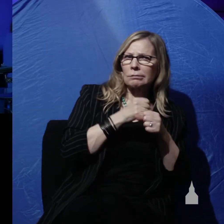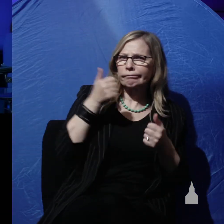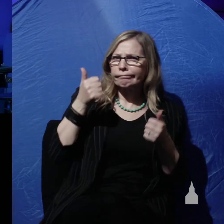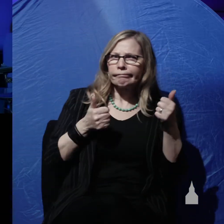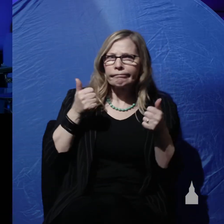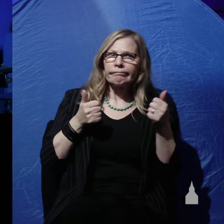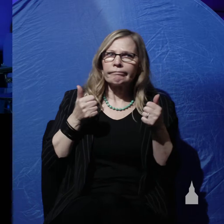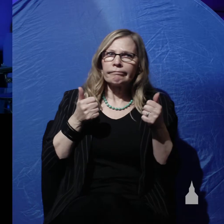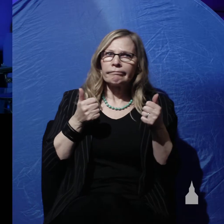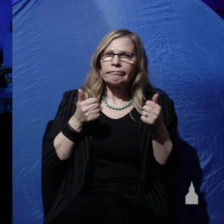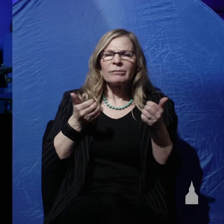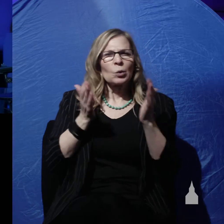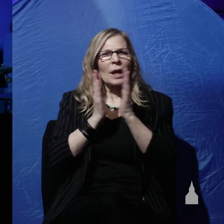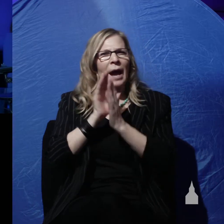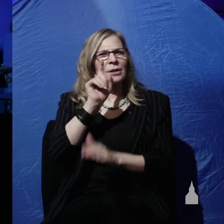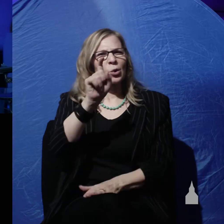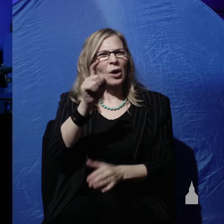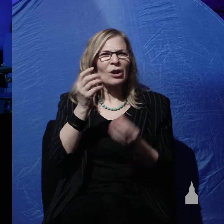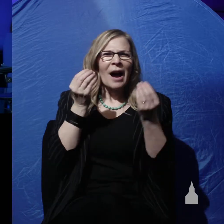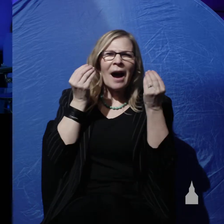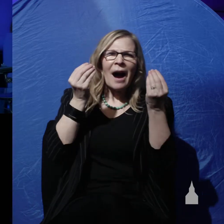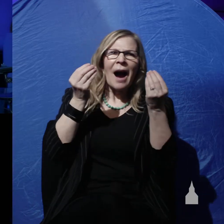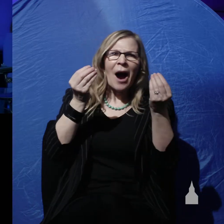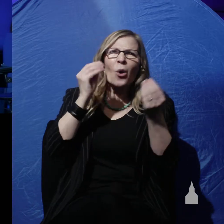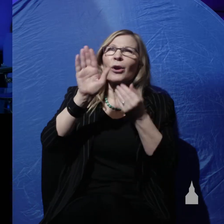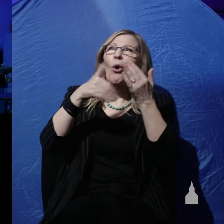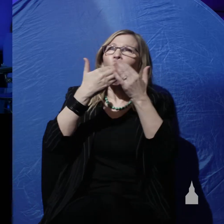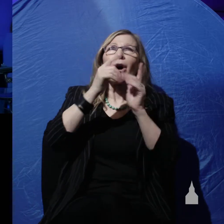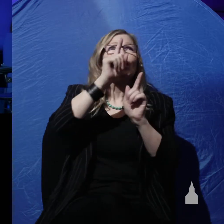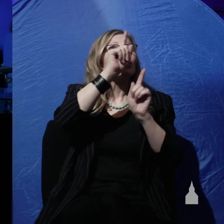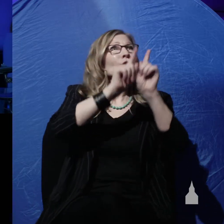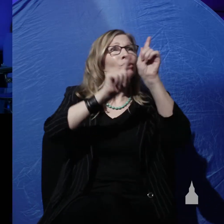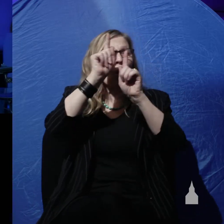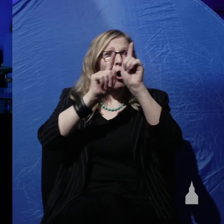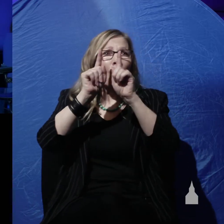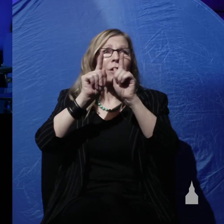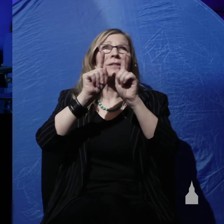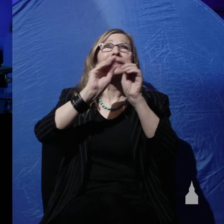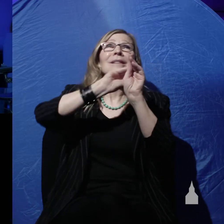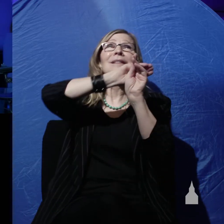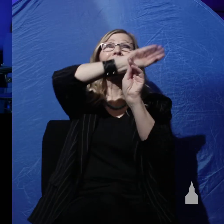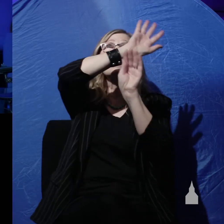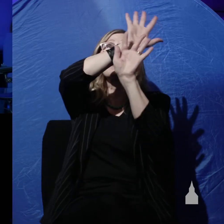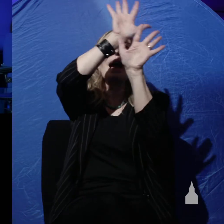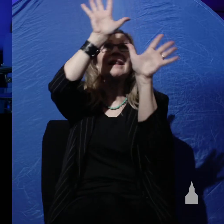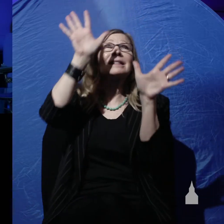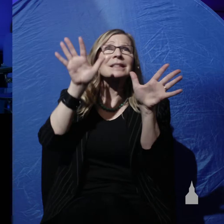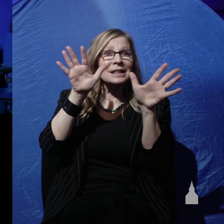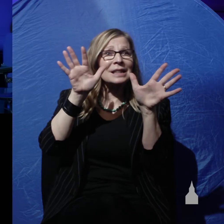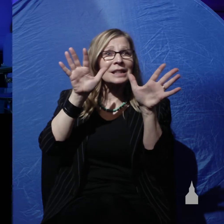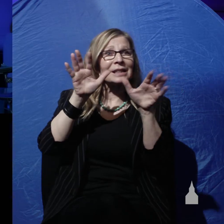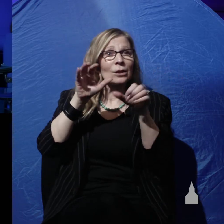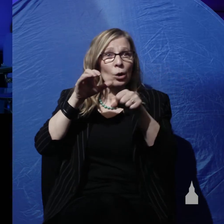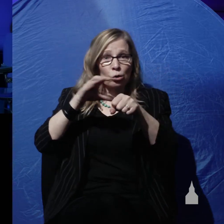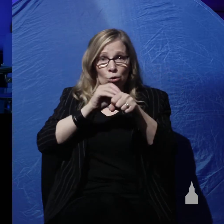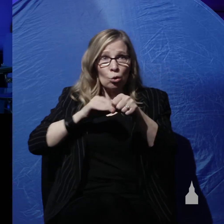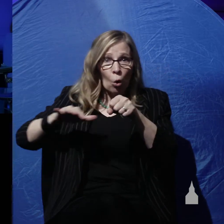you know, how did all the stars and the galaxies and the solar system come into existence? How did our Earth come into existence?